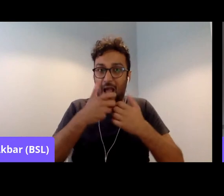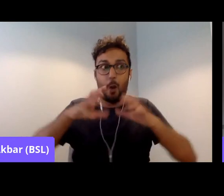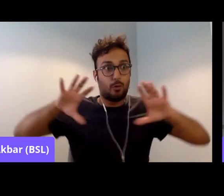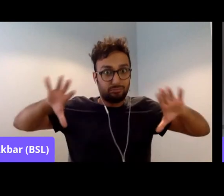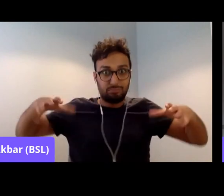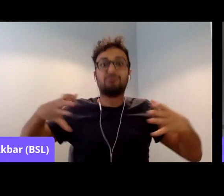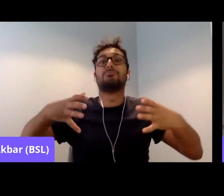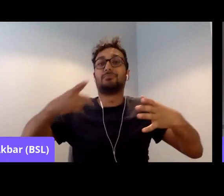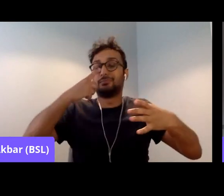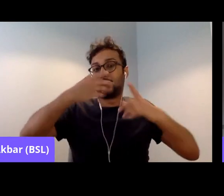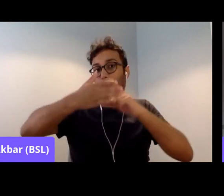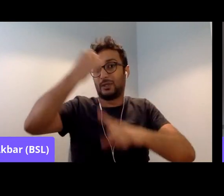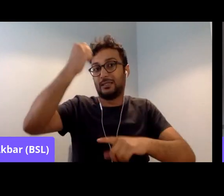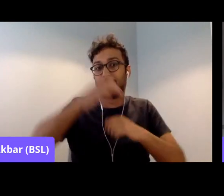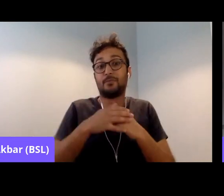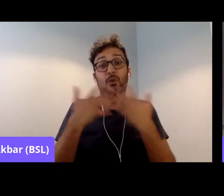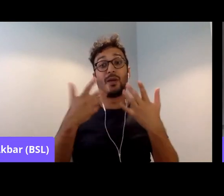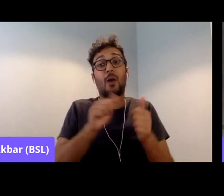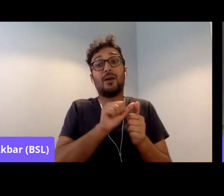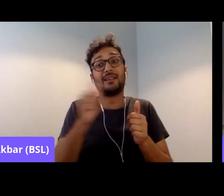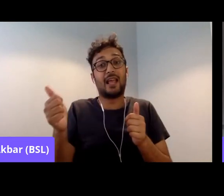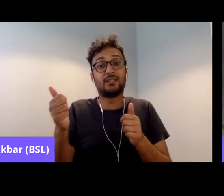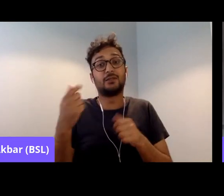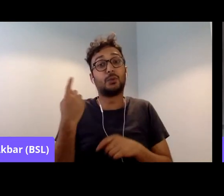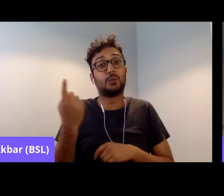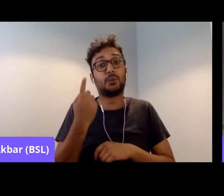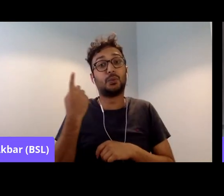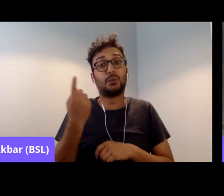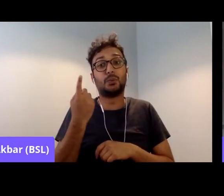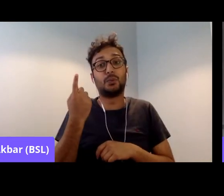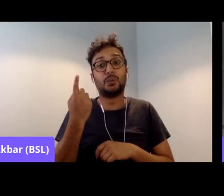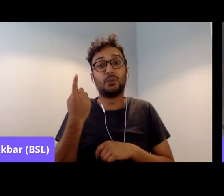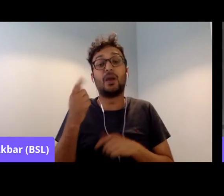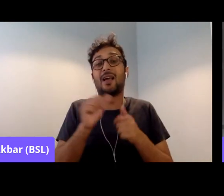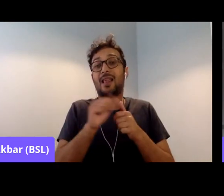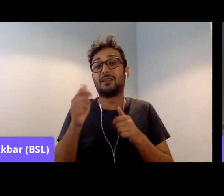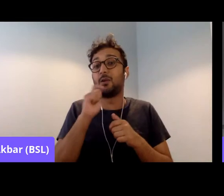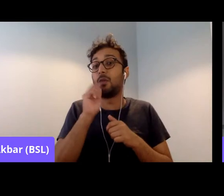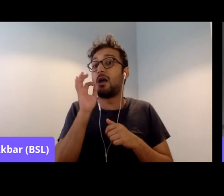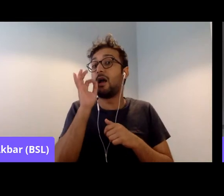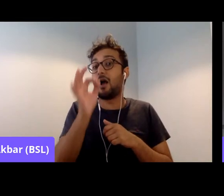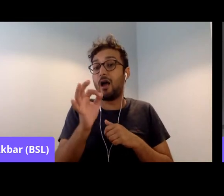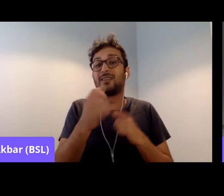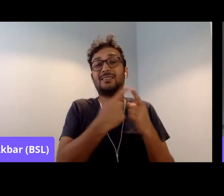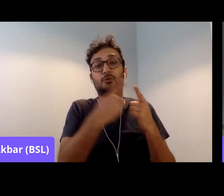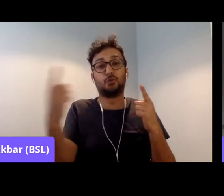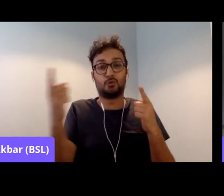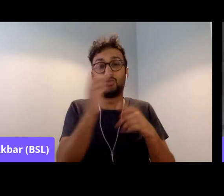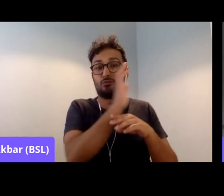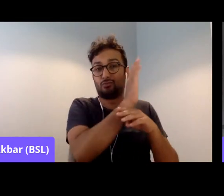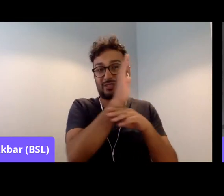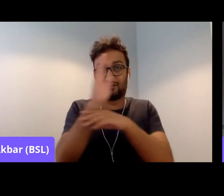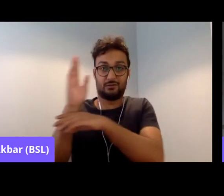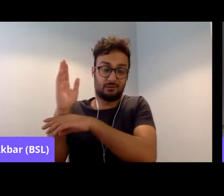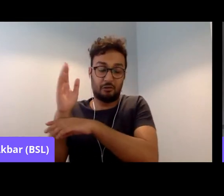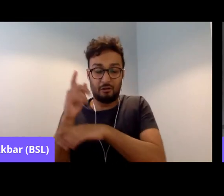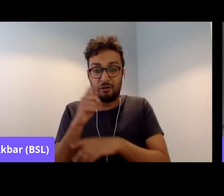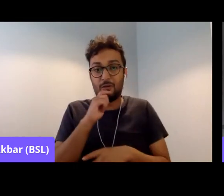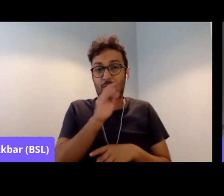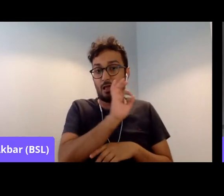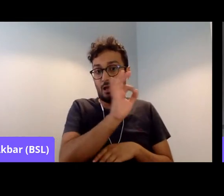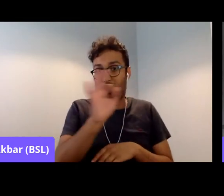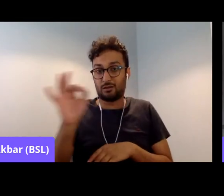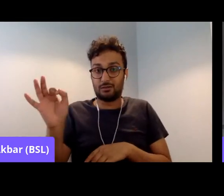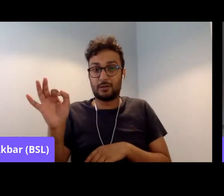So next, I am going to be asking each of our panel members to move